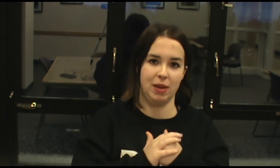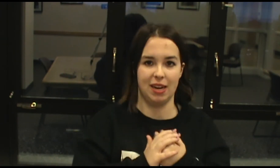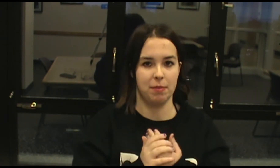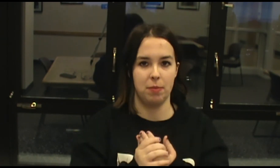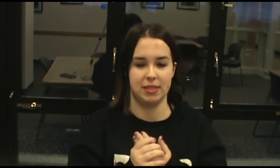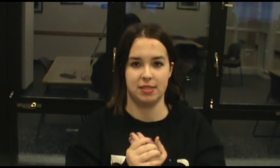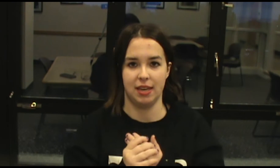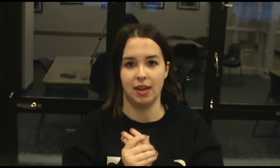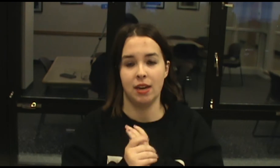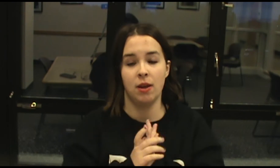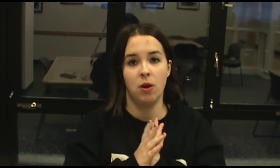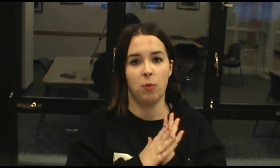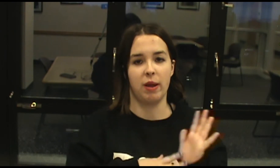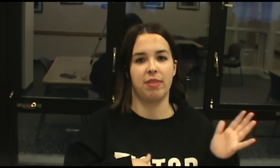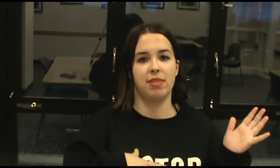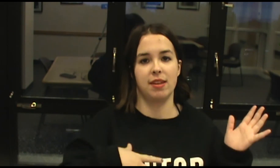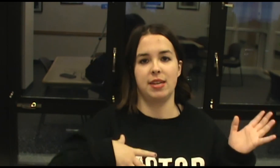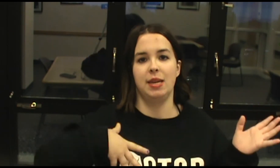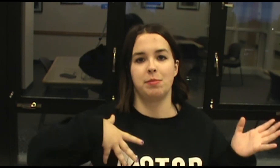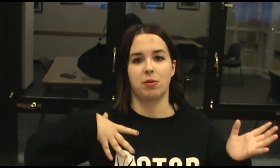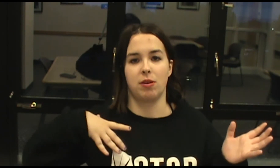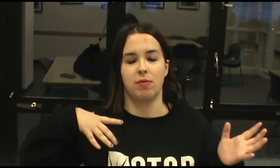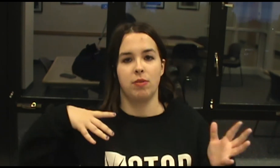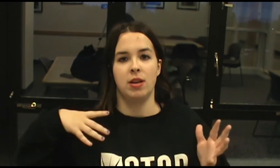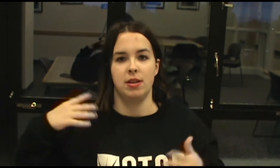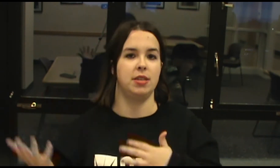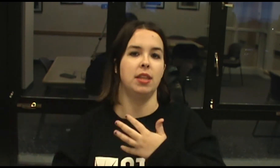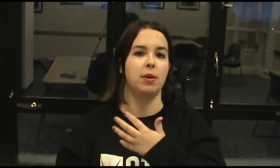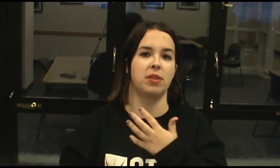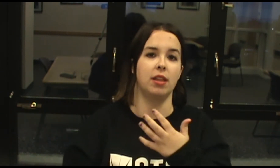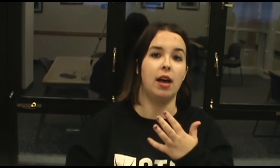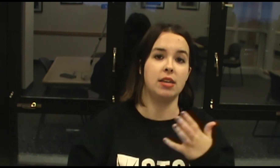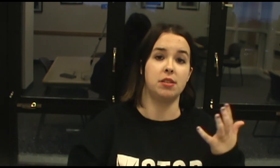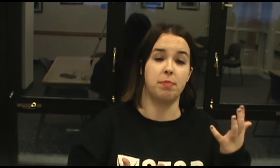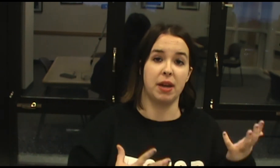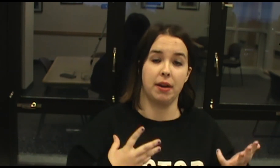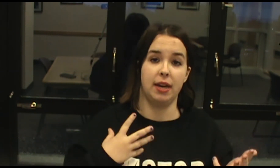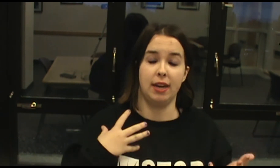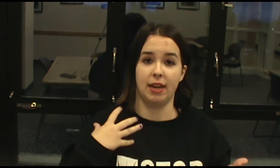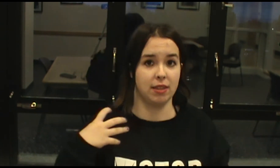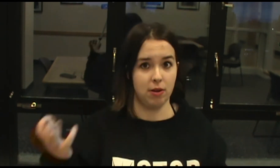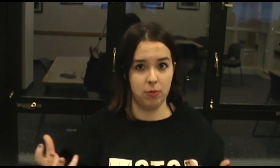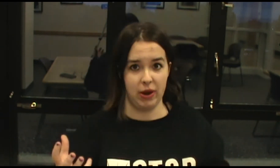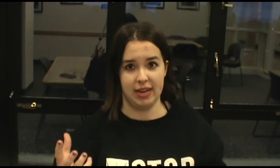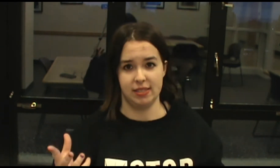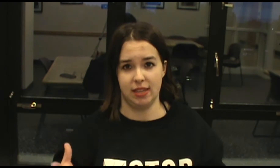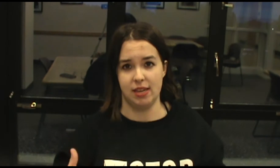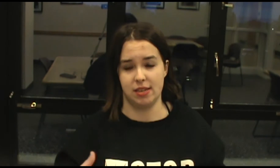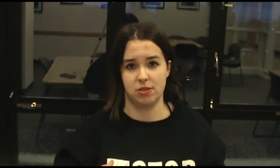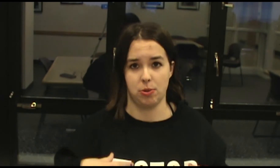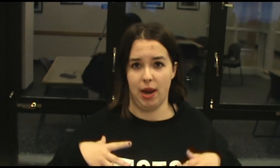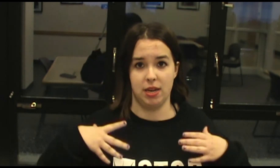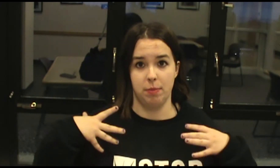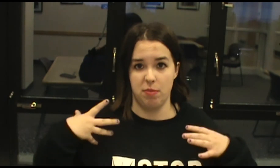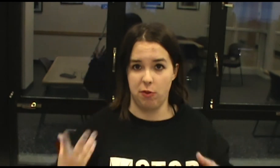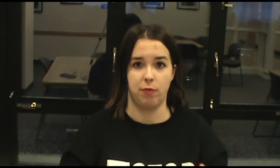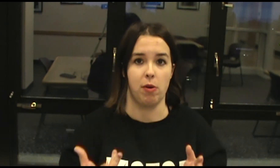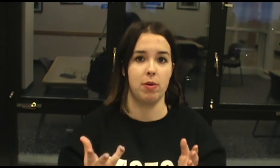beginning moments in it with the team sort of dealing with the loss of Barry in their own ways and trying to move forward